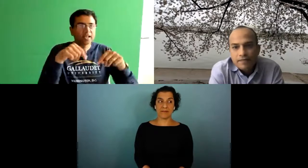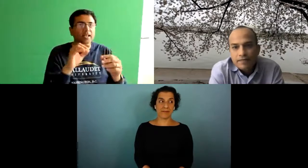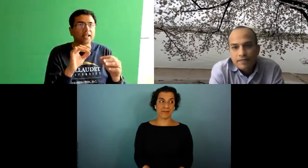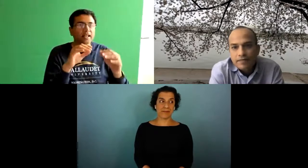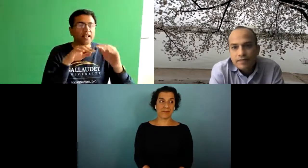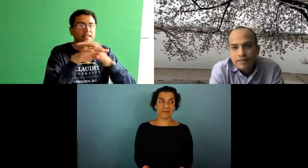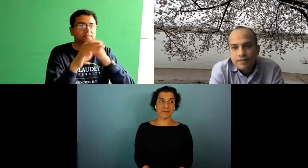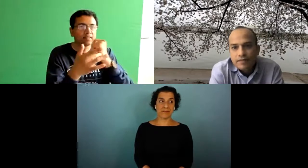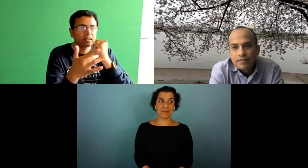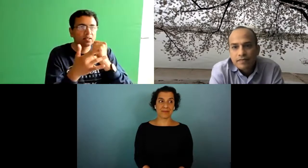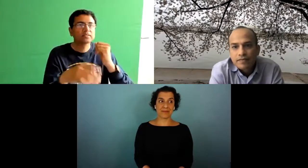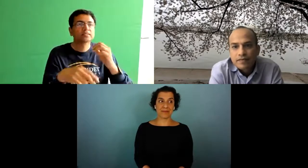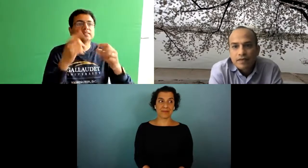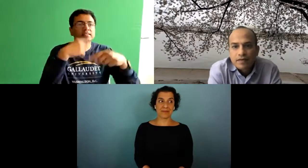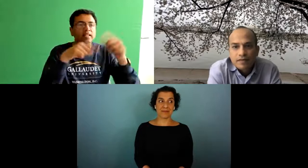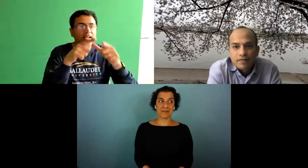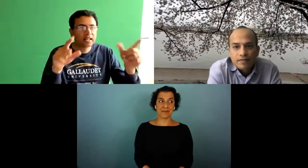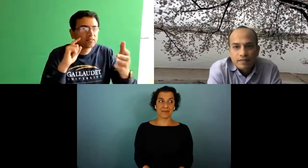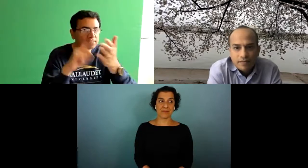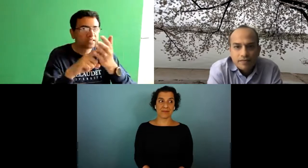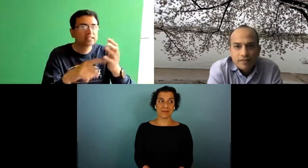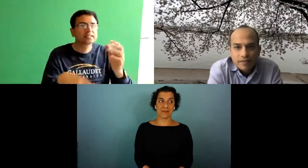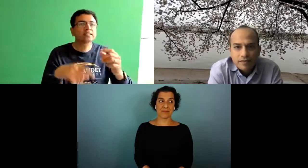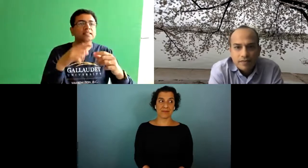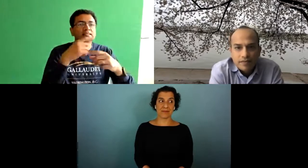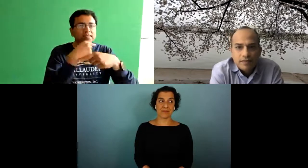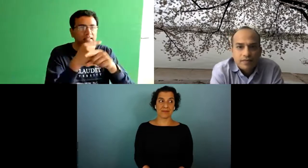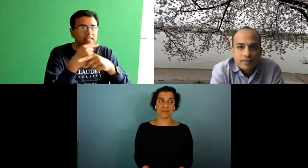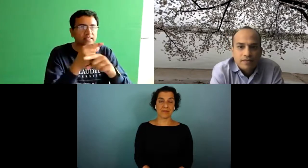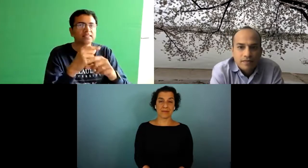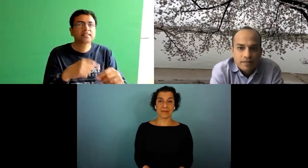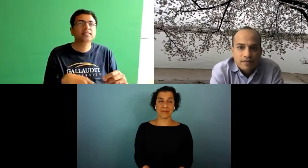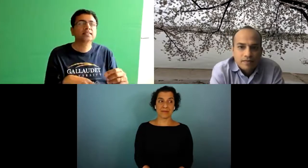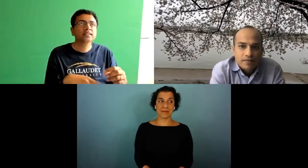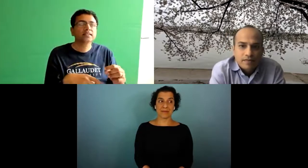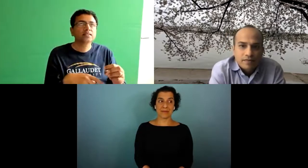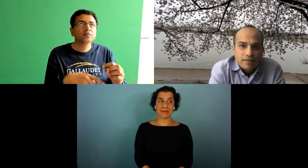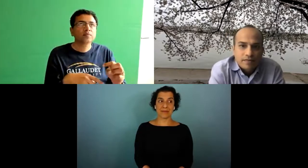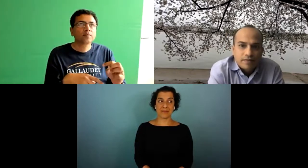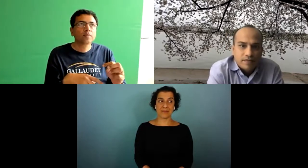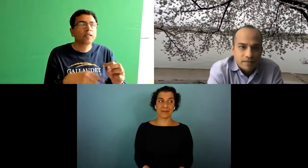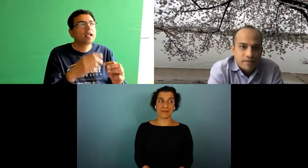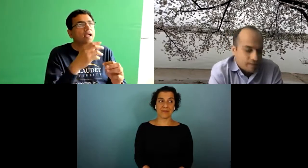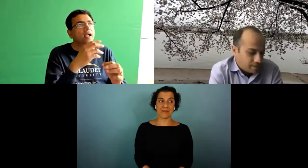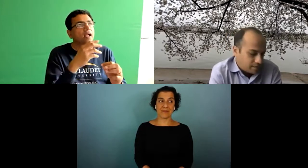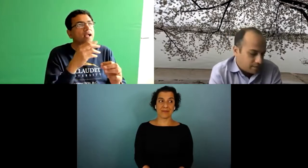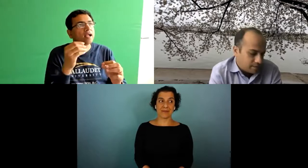and also in new fields like this accessible technology sign language recognition and generation